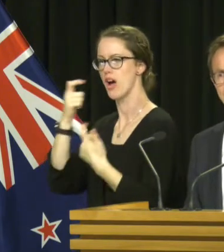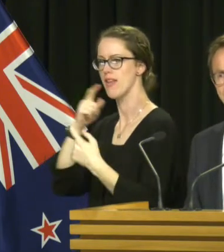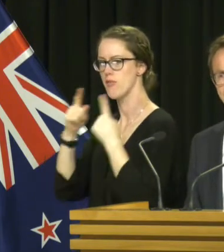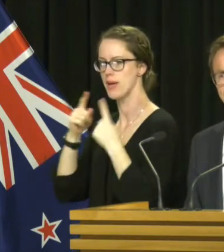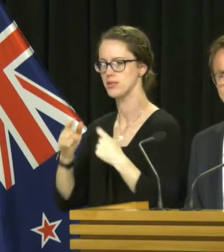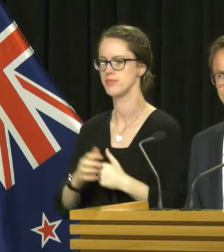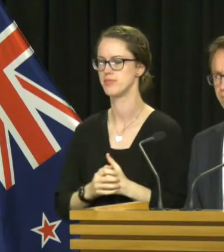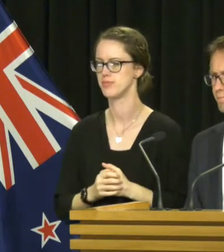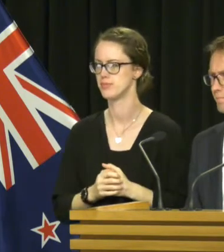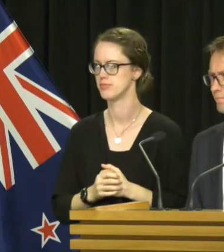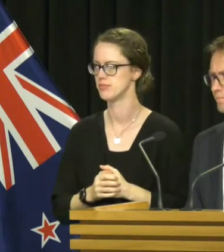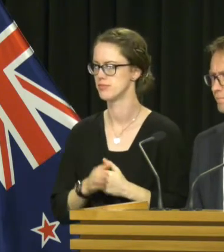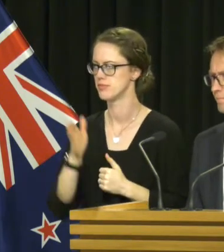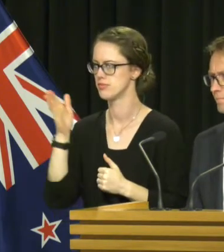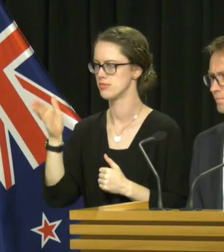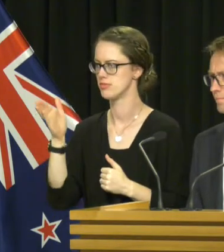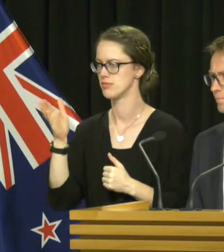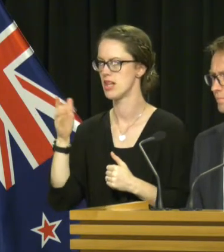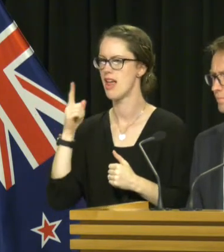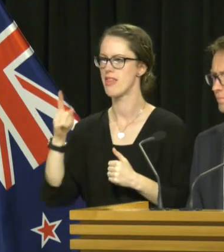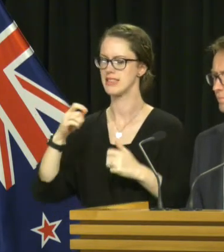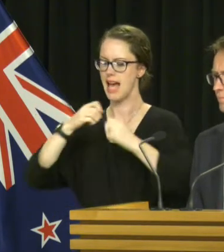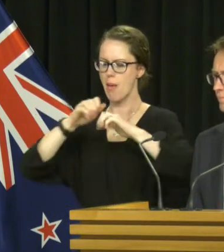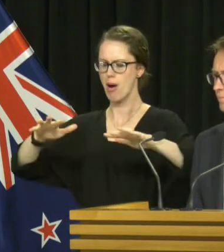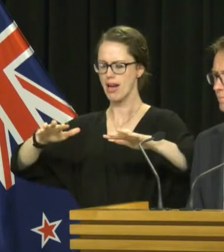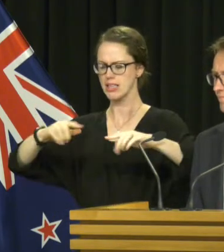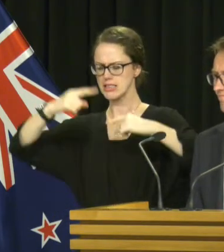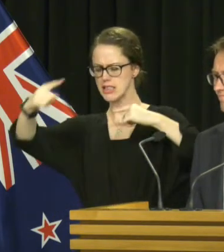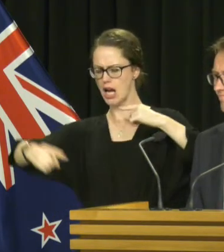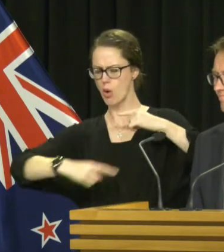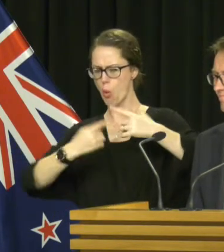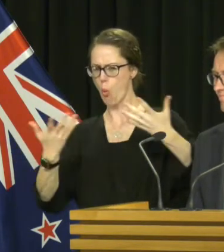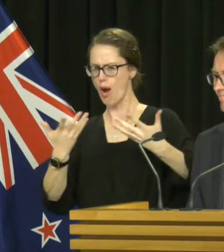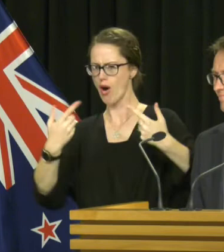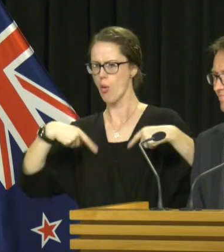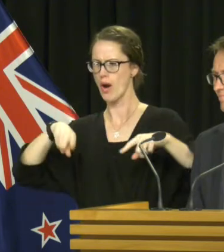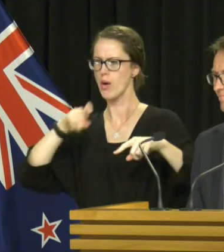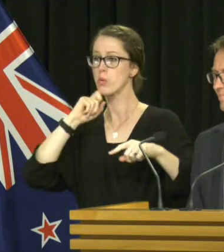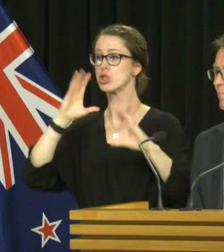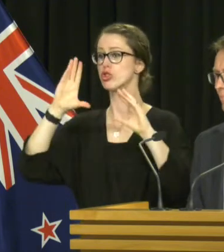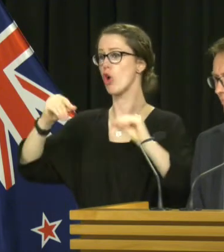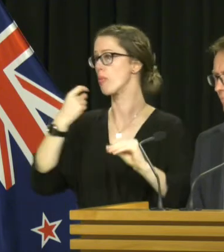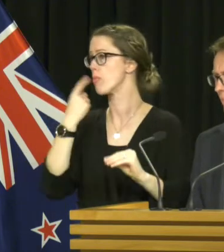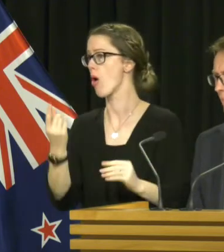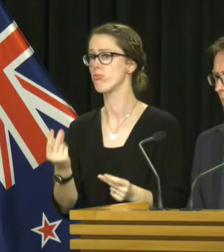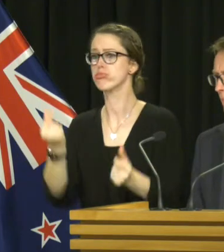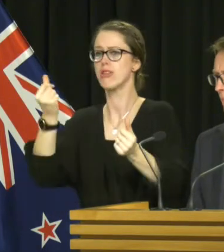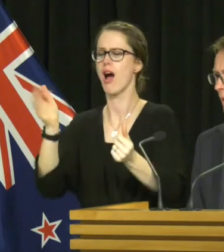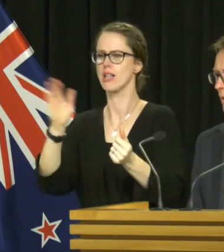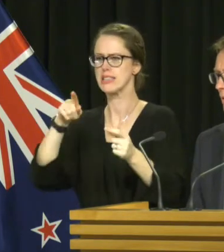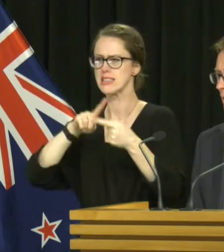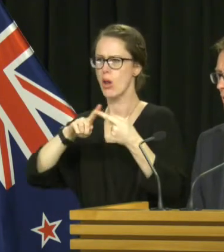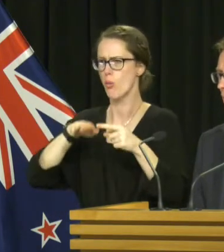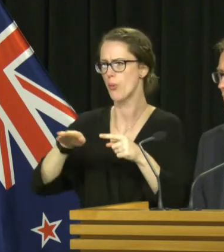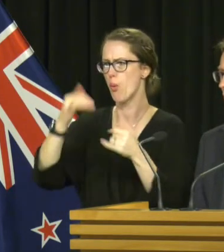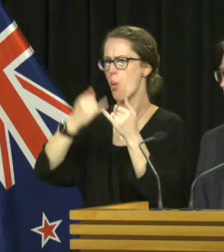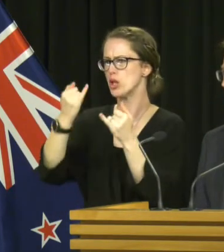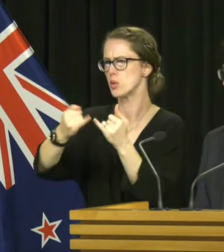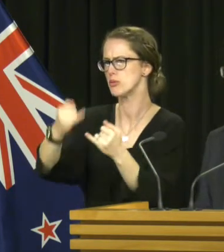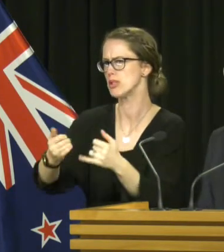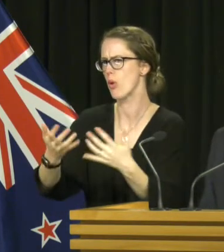find that out tomorrow. Where in the life cycle of this outbreak are we from? I don't imagine this is to stop tomorrow. Is it still trending up or